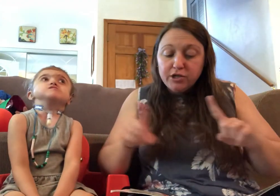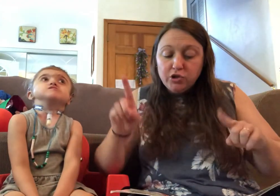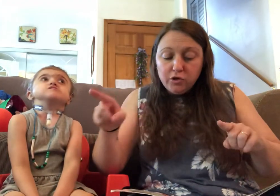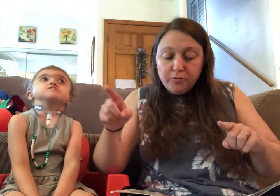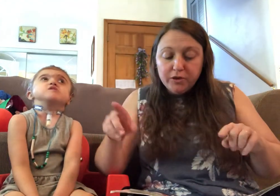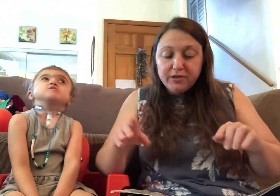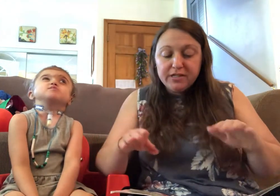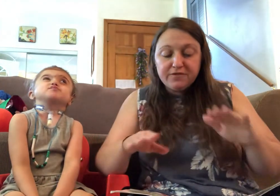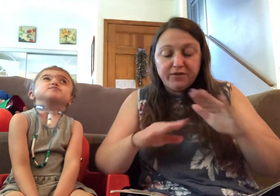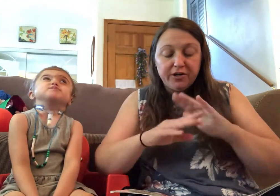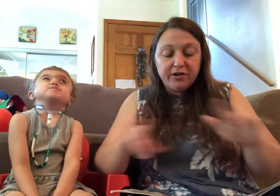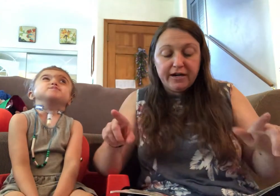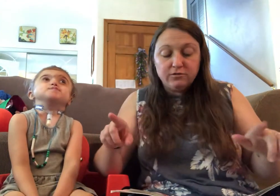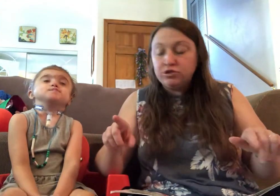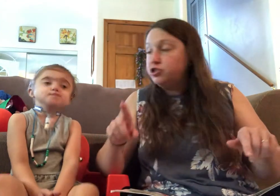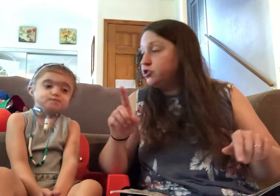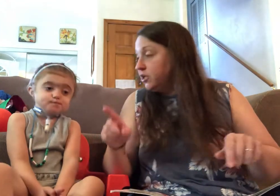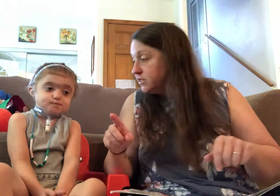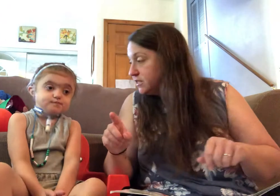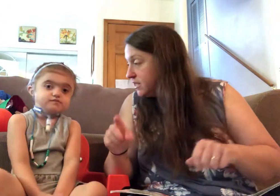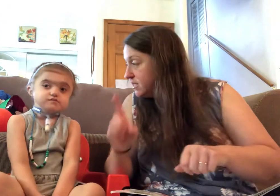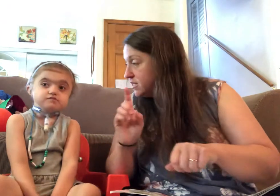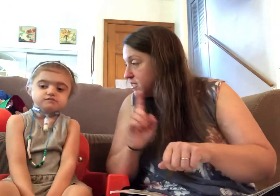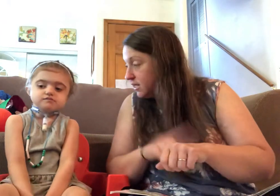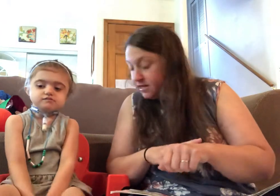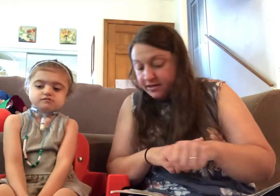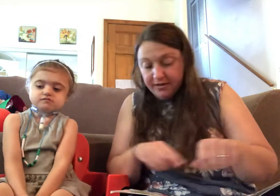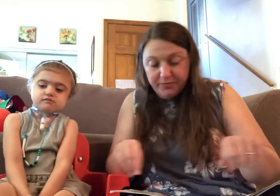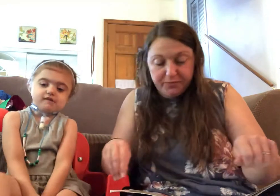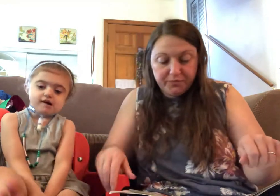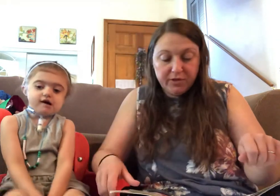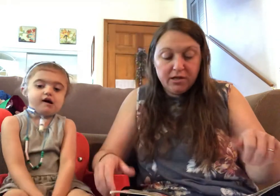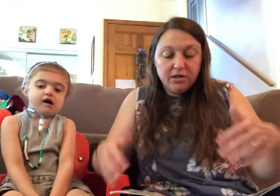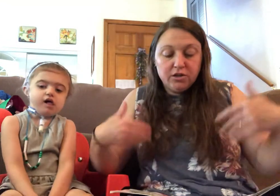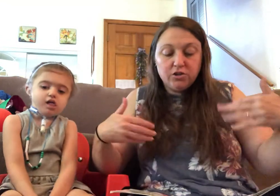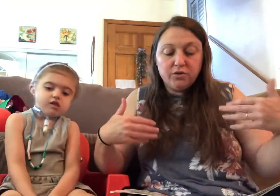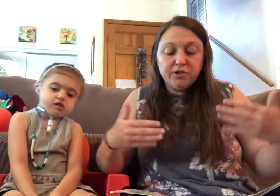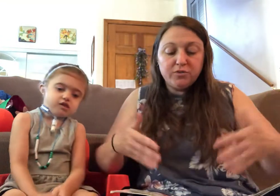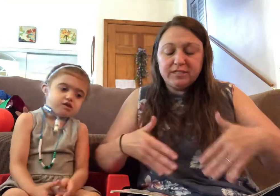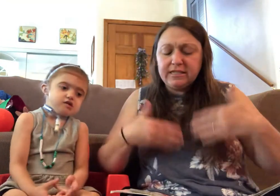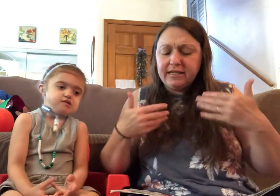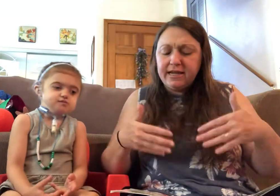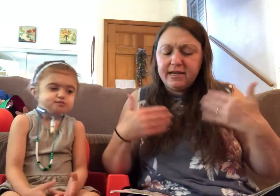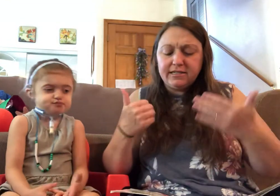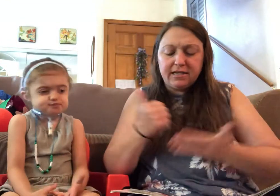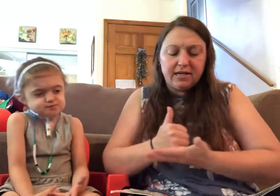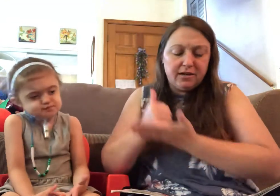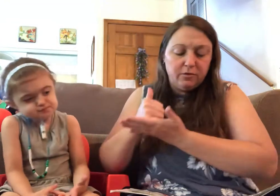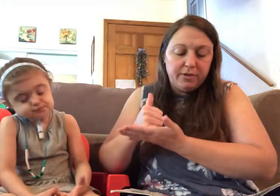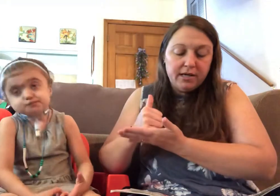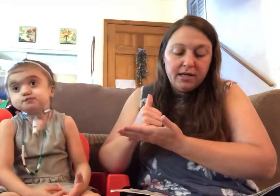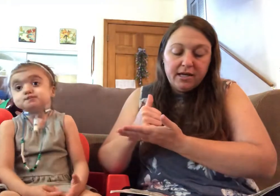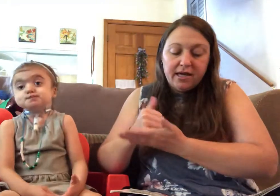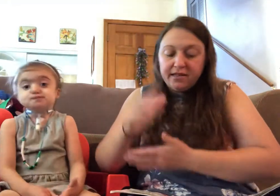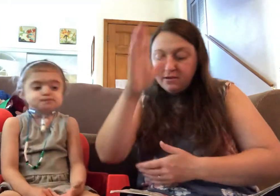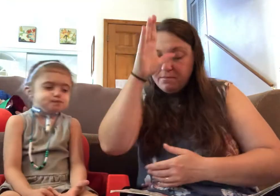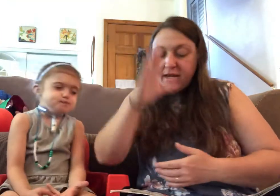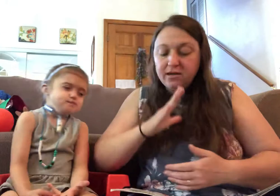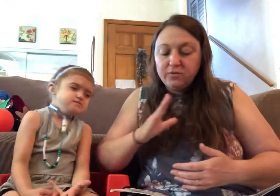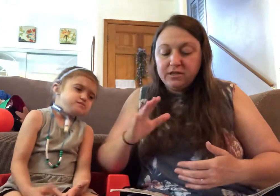you put this fire out just in time. George was glad to help, and the man with